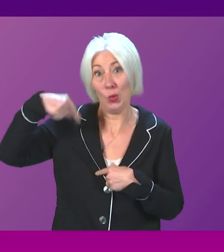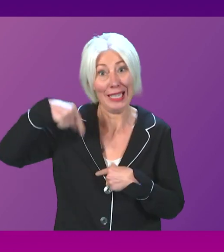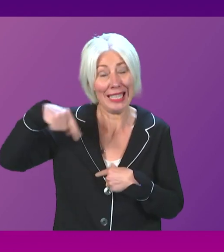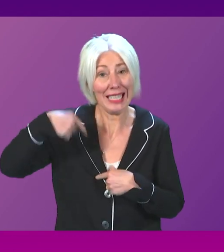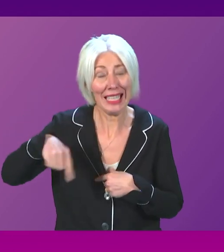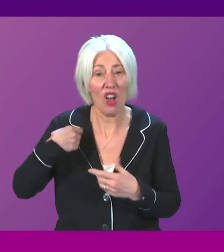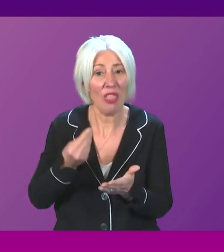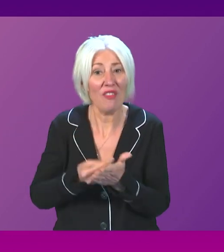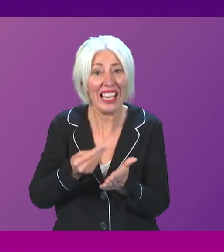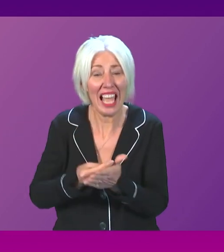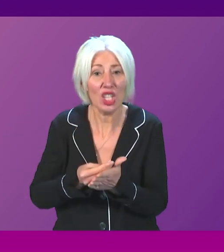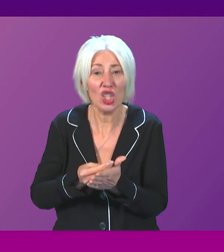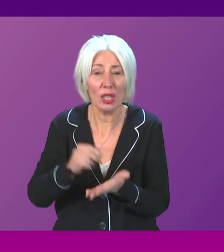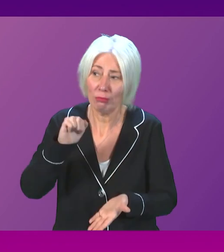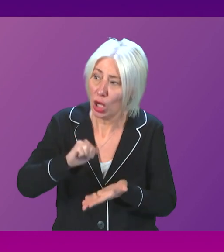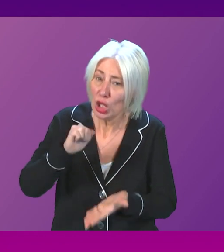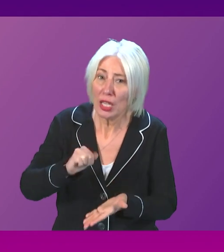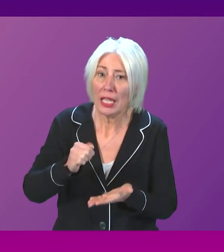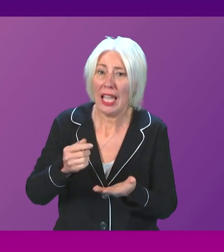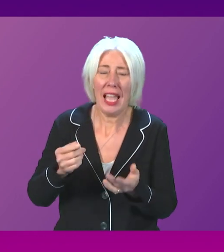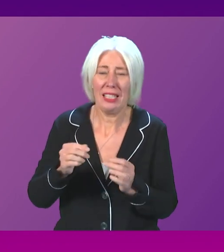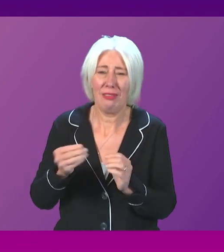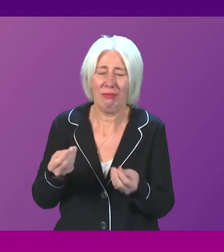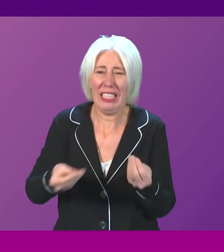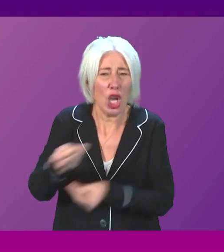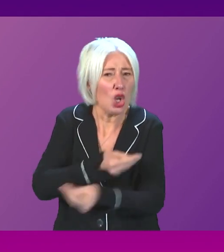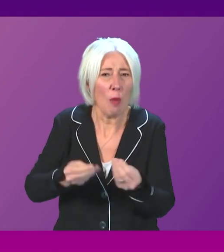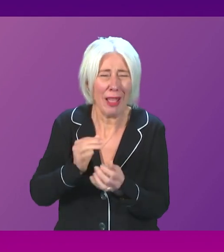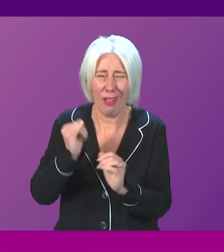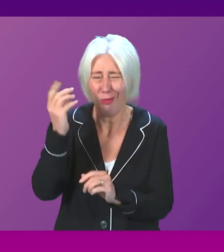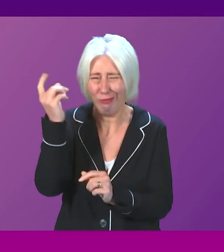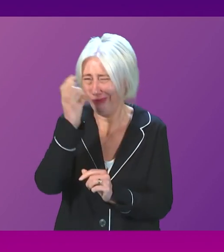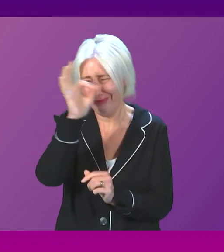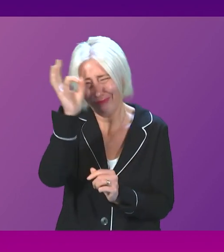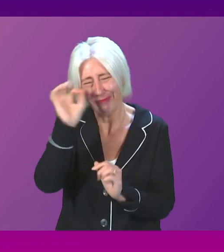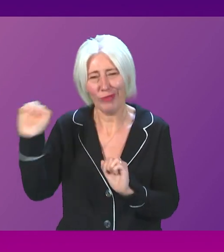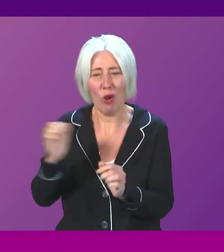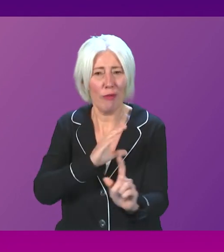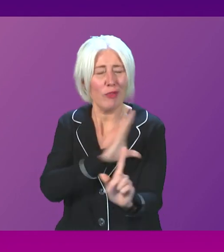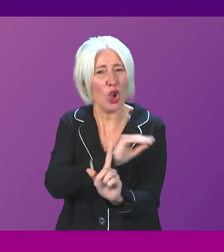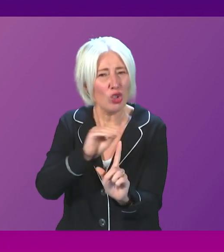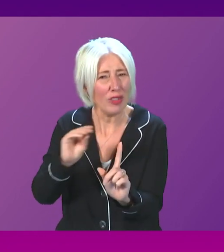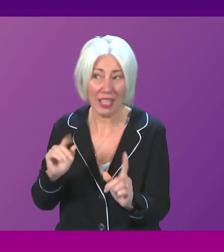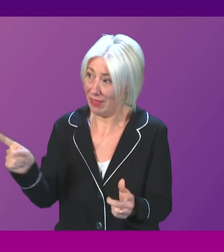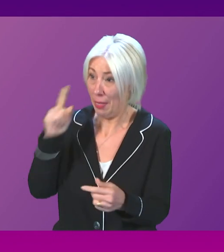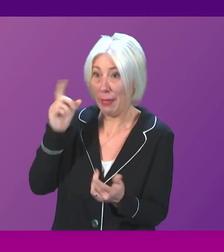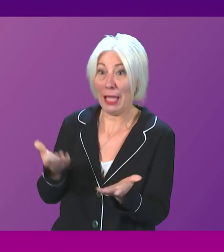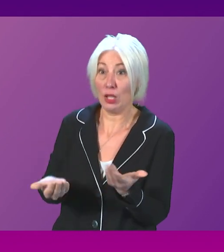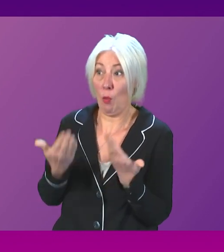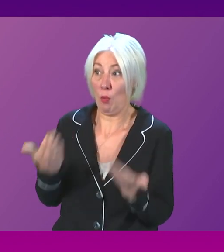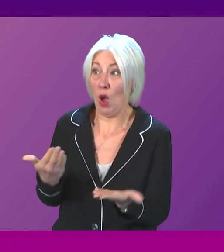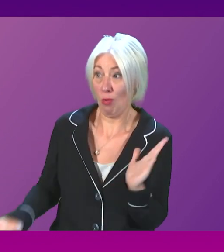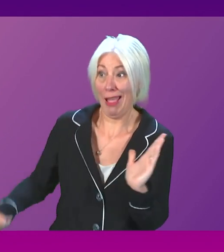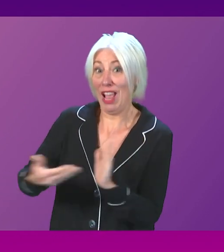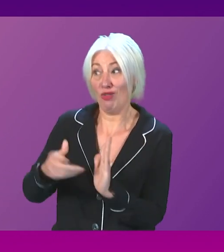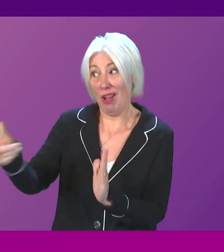financial, fiscal and economic illiteracy of Conservatives. But I think we've probably just had some more into the bargain